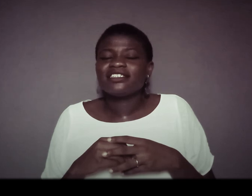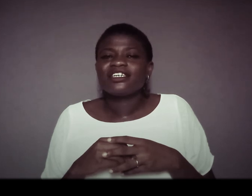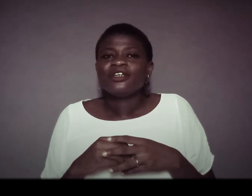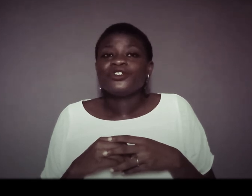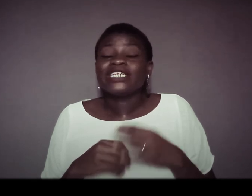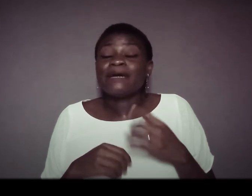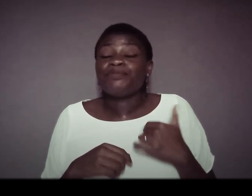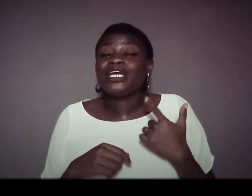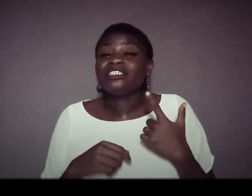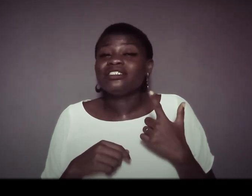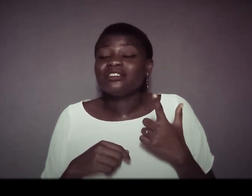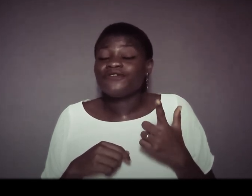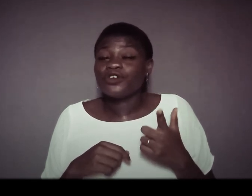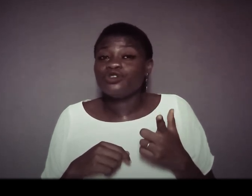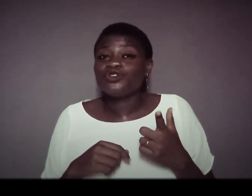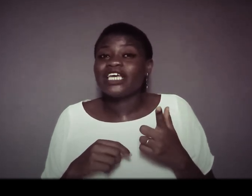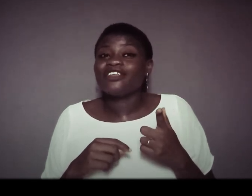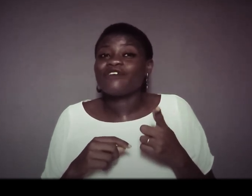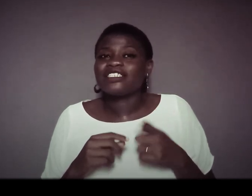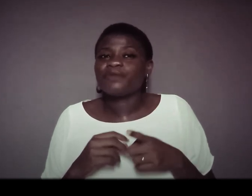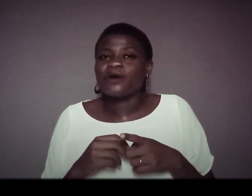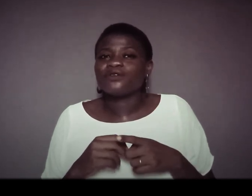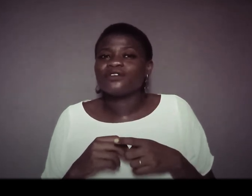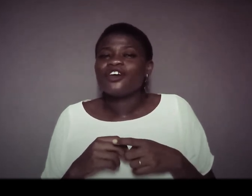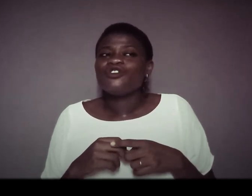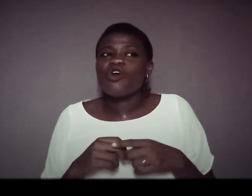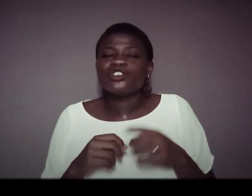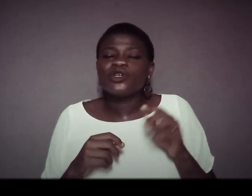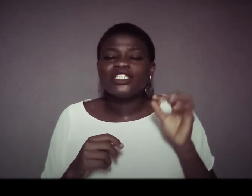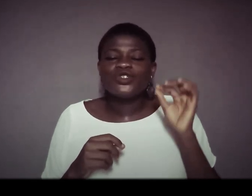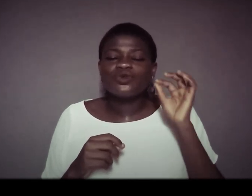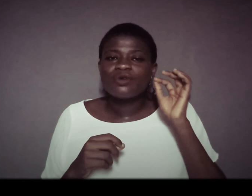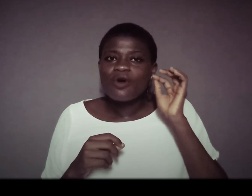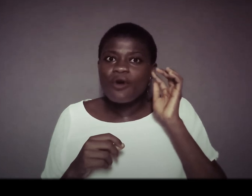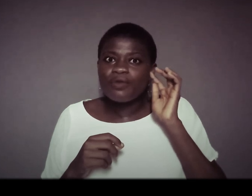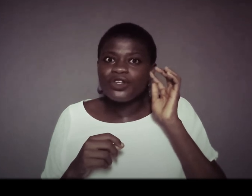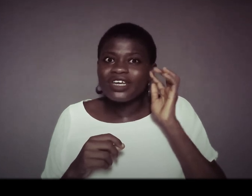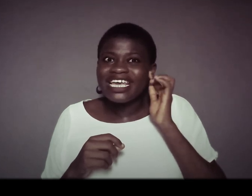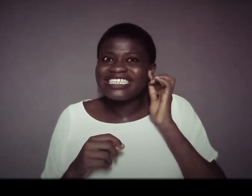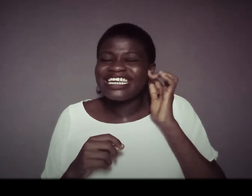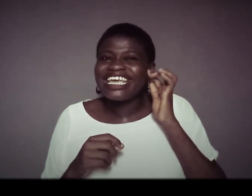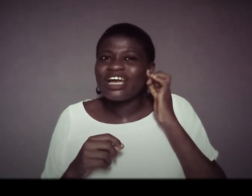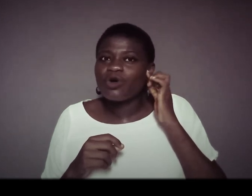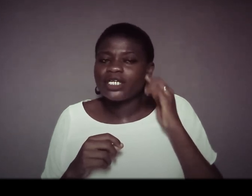so as i'm praying for you to get the right spouse you also need to open your ears and hear god